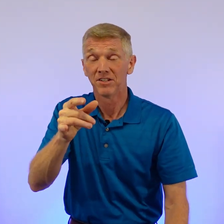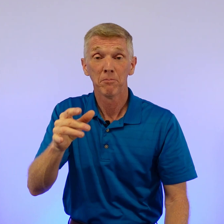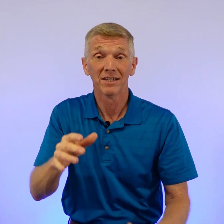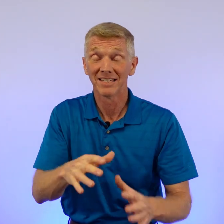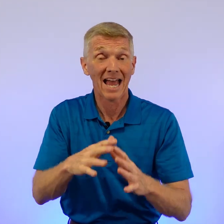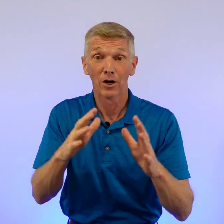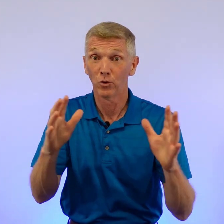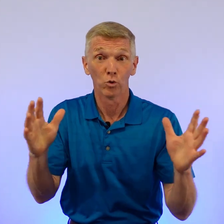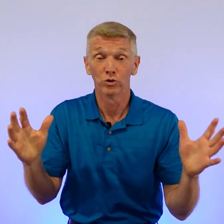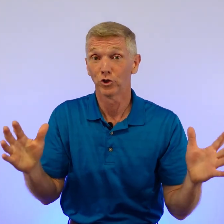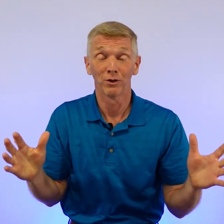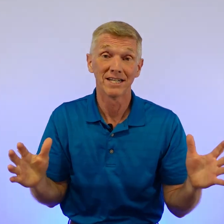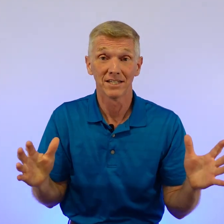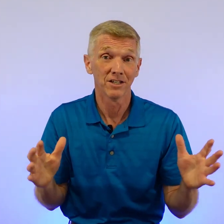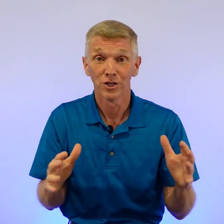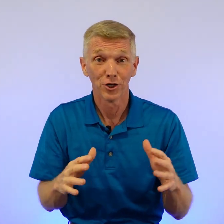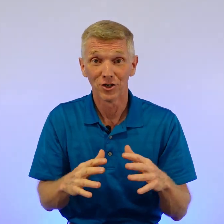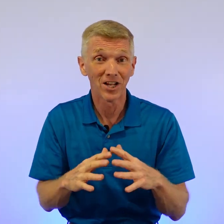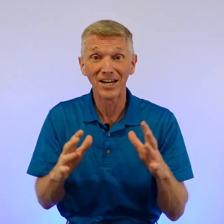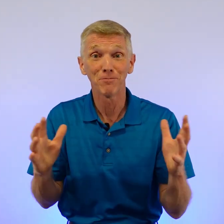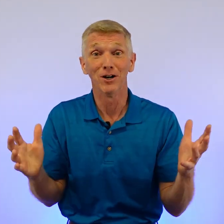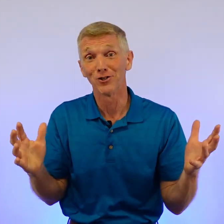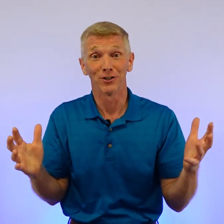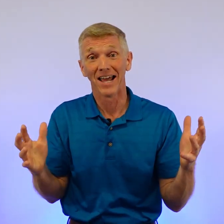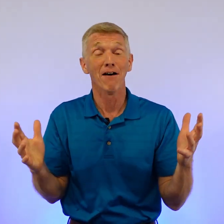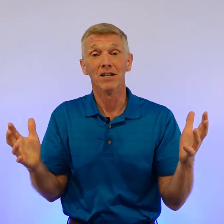something is out of the world or crazy, your taste buds are in heaven.